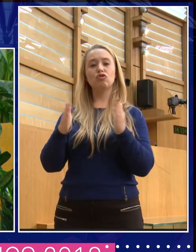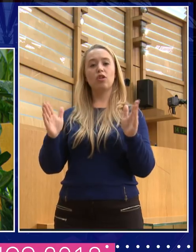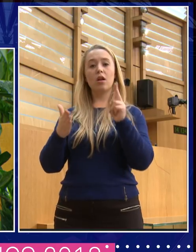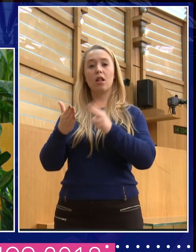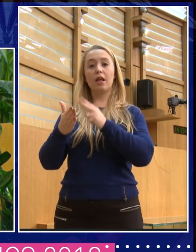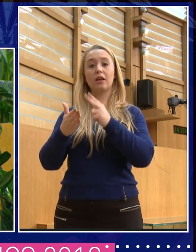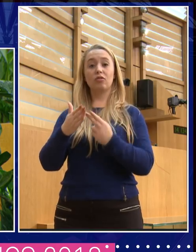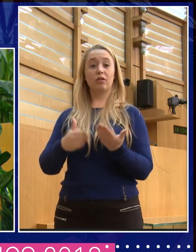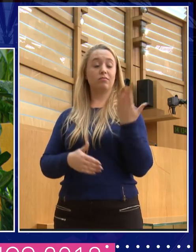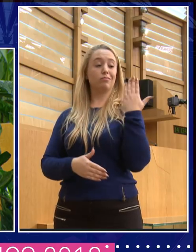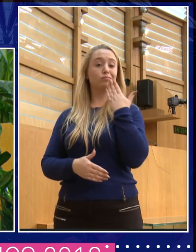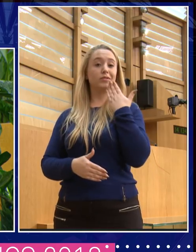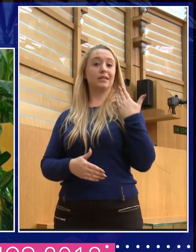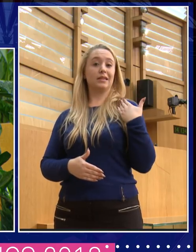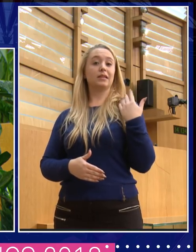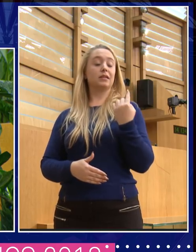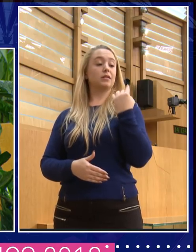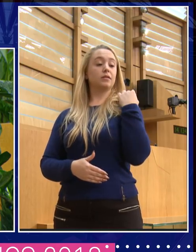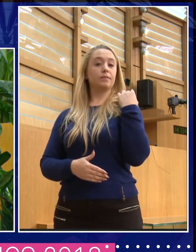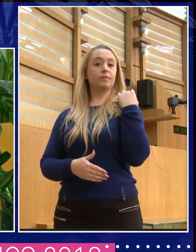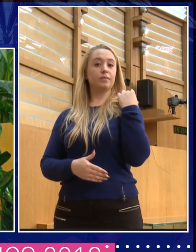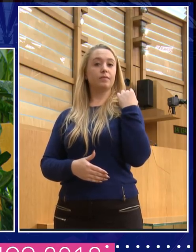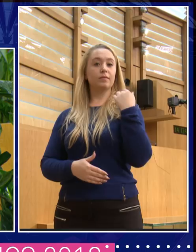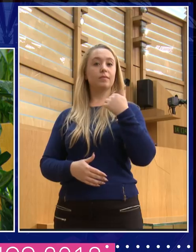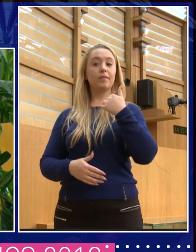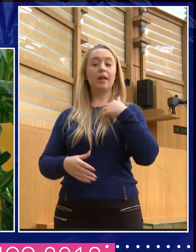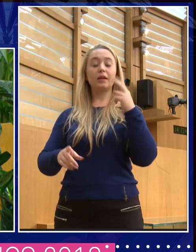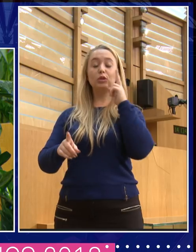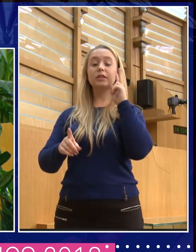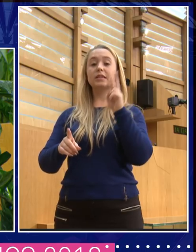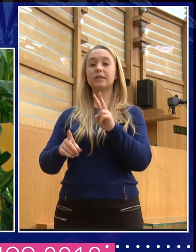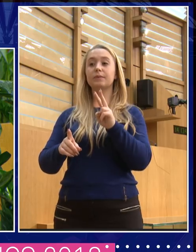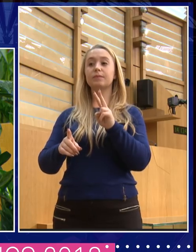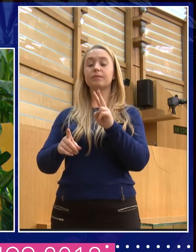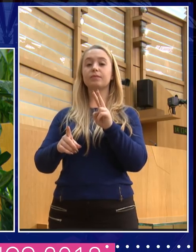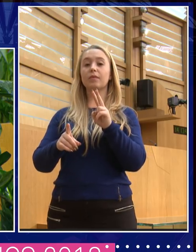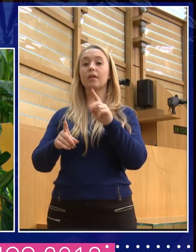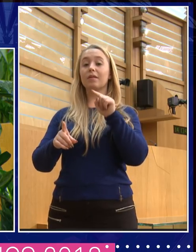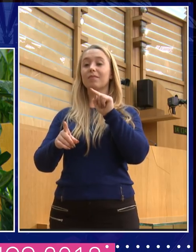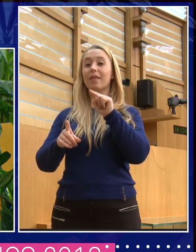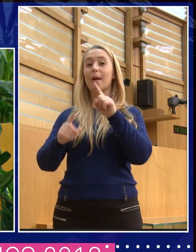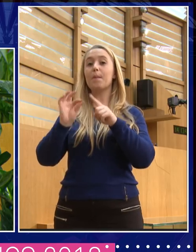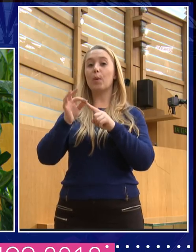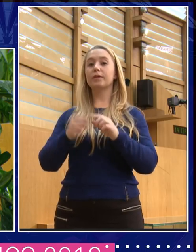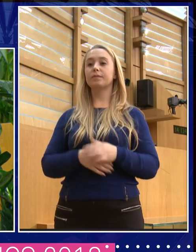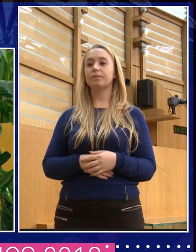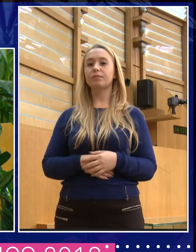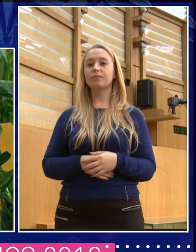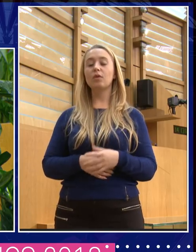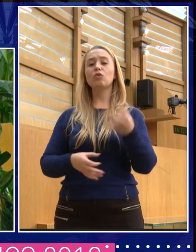added to the point that we have higher standards for women in politics